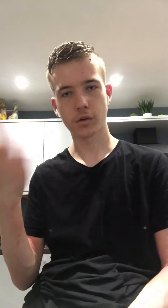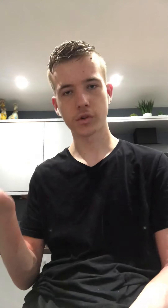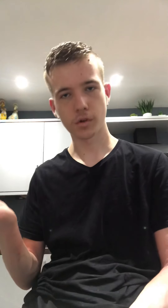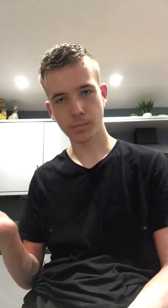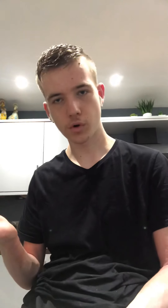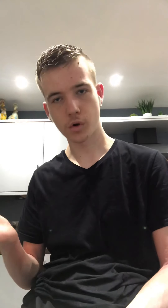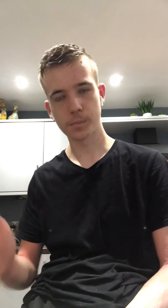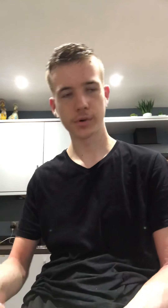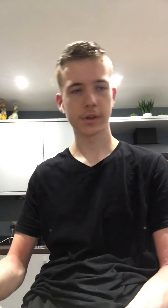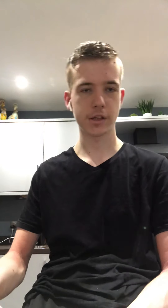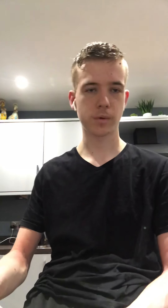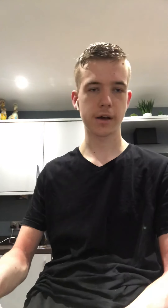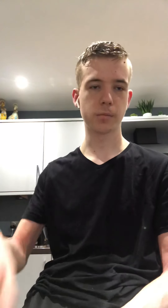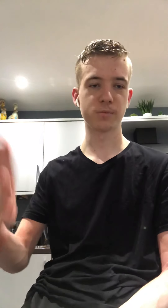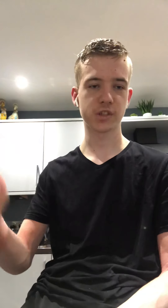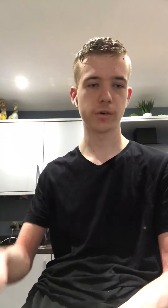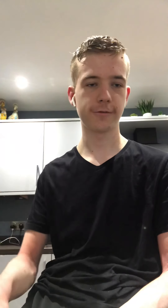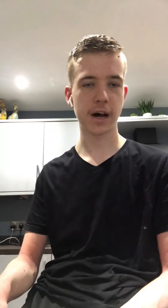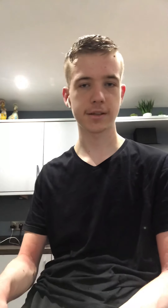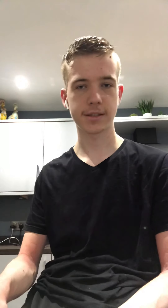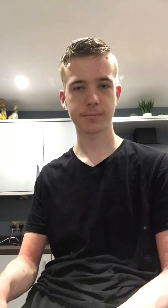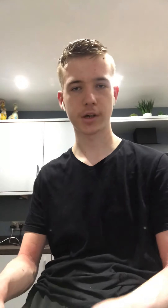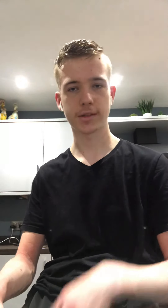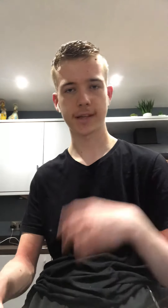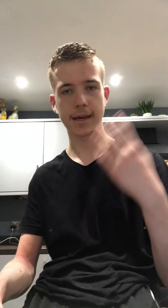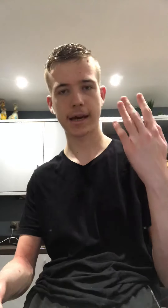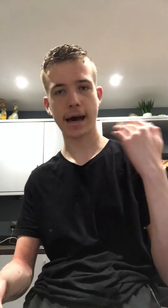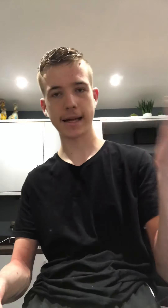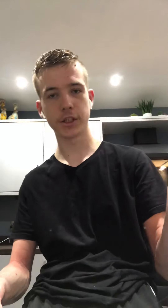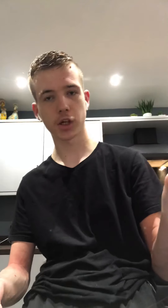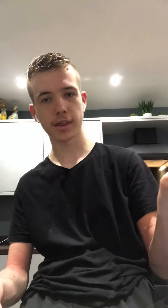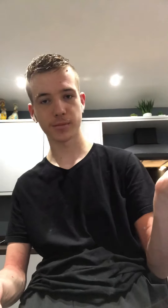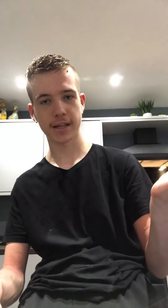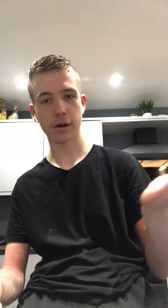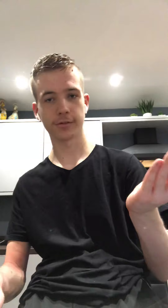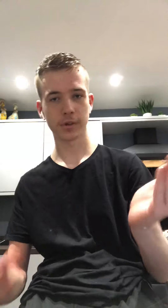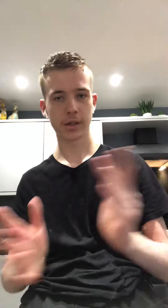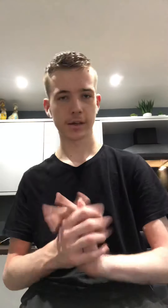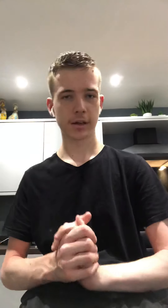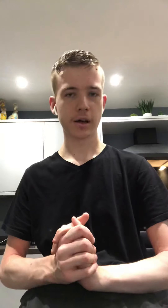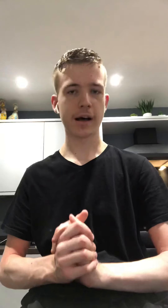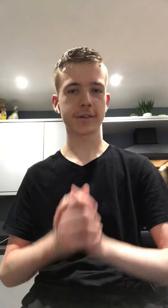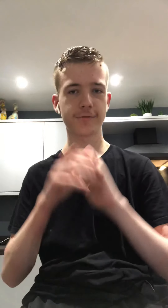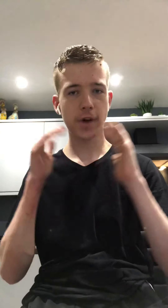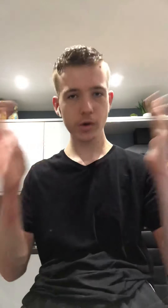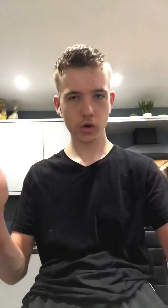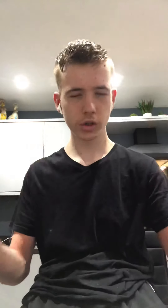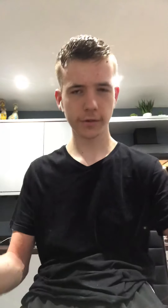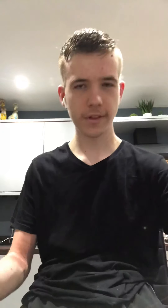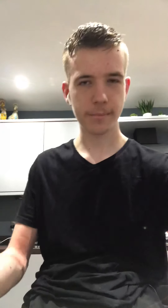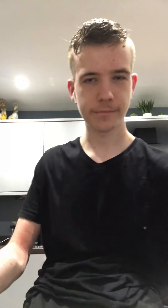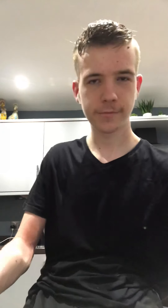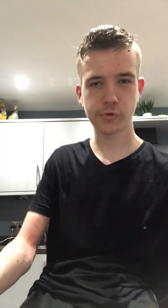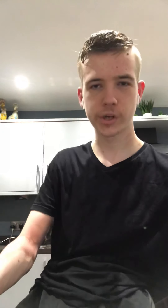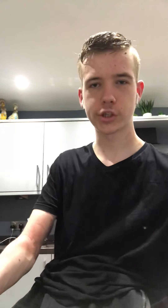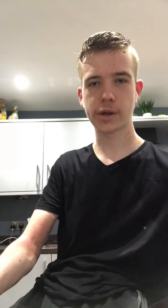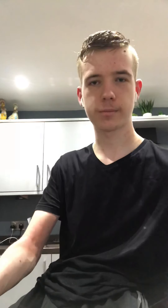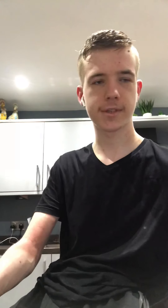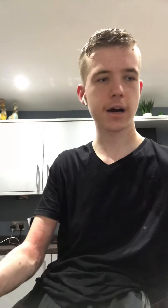go to the pub. That's why the months are going fast because they are enjoying themselves. That's very good of them for enjoying themselves